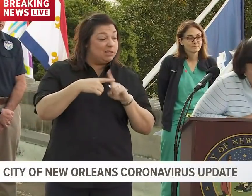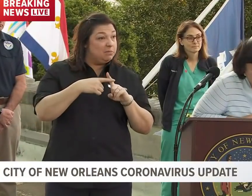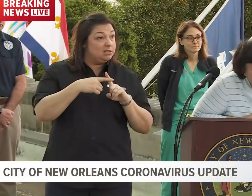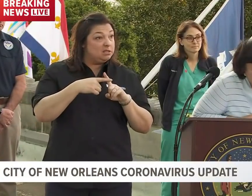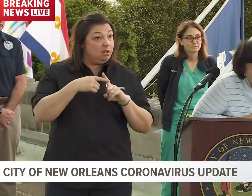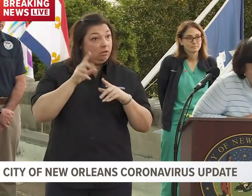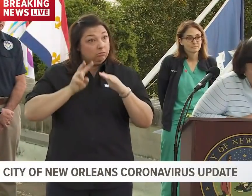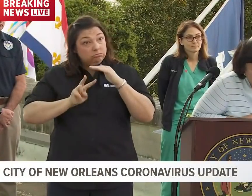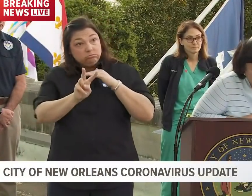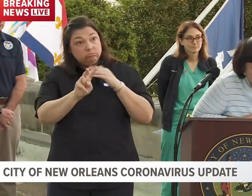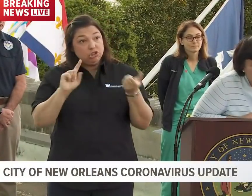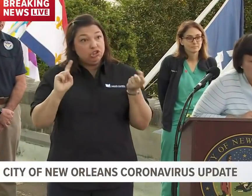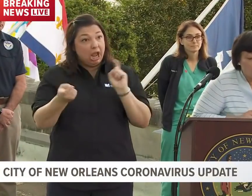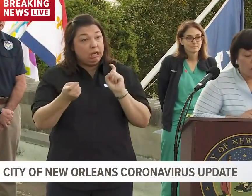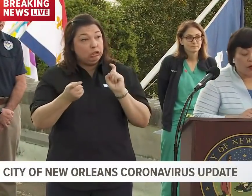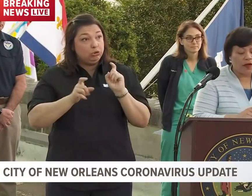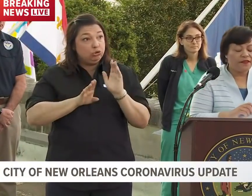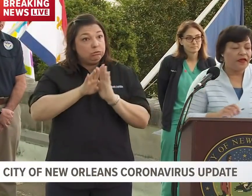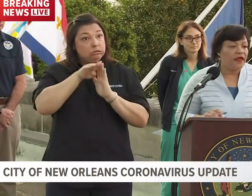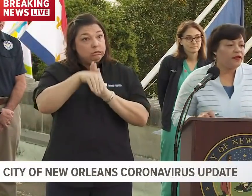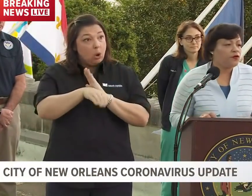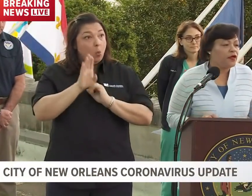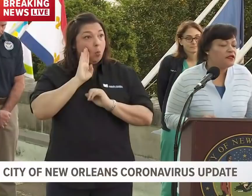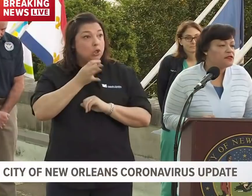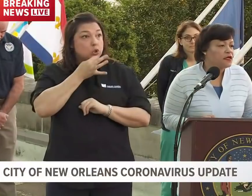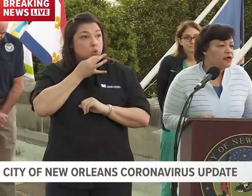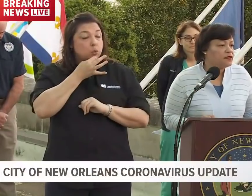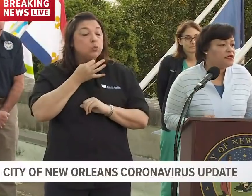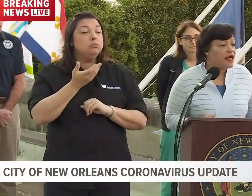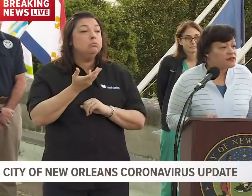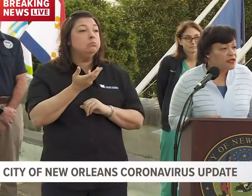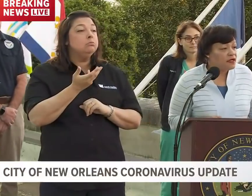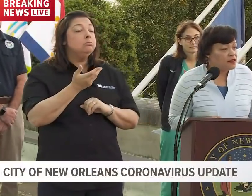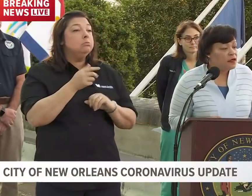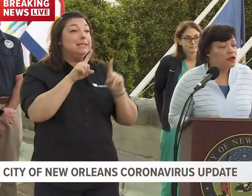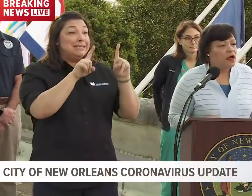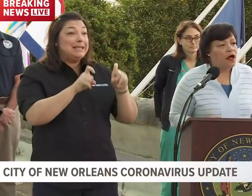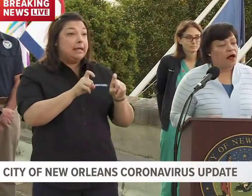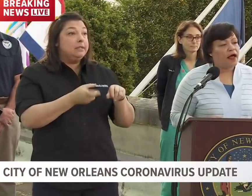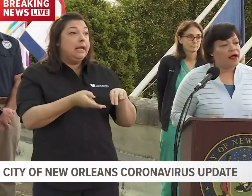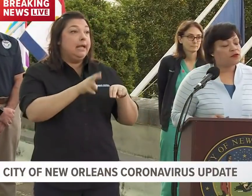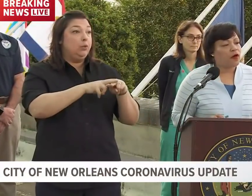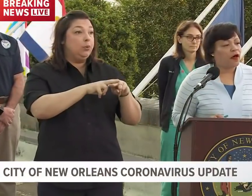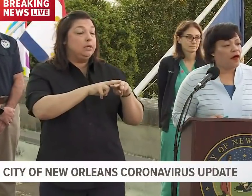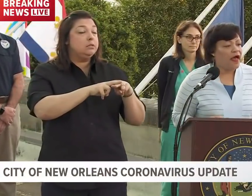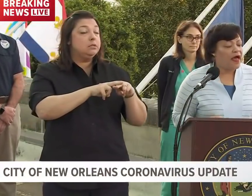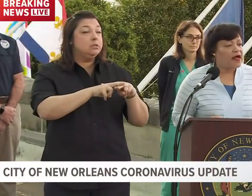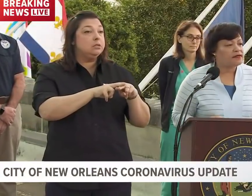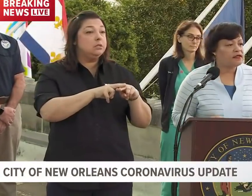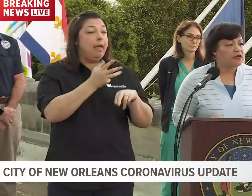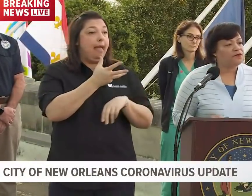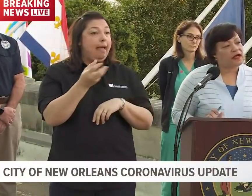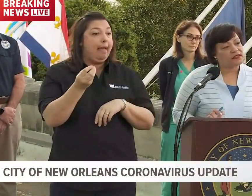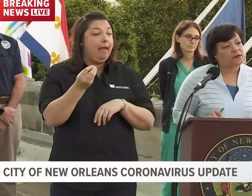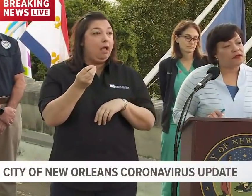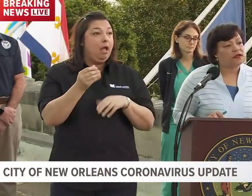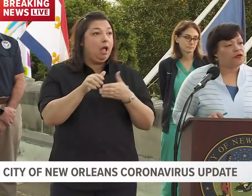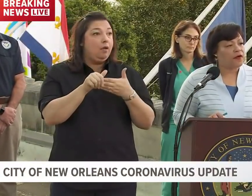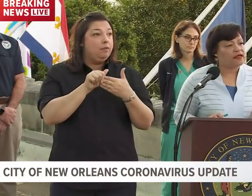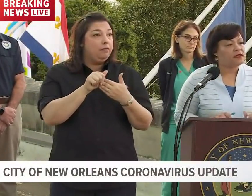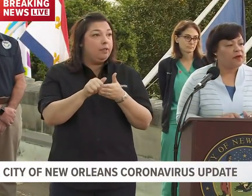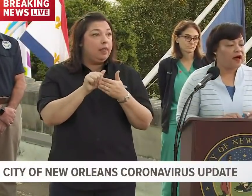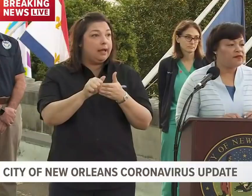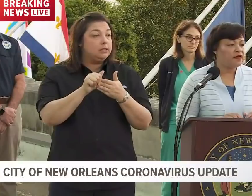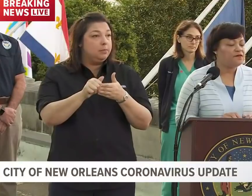the trajectory anytime soon? Well, with the increase in testing, as well as the flexibility